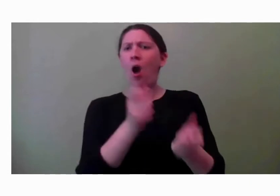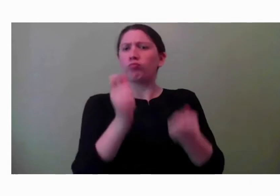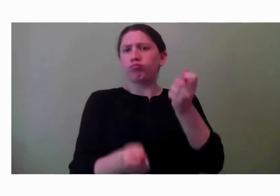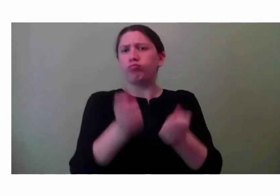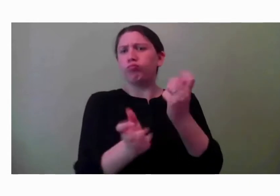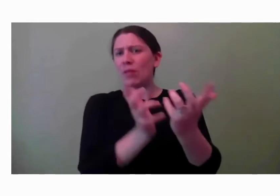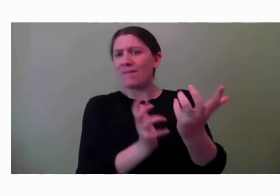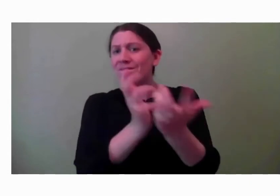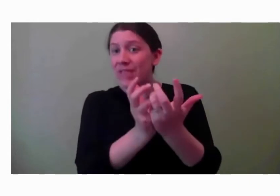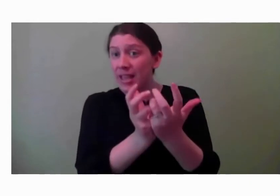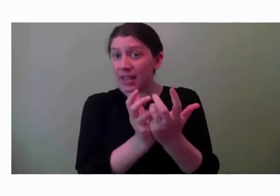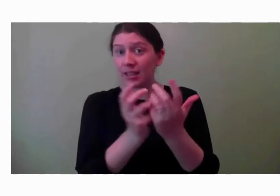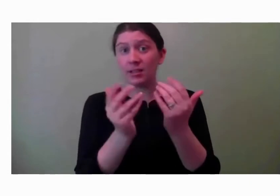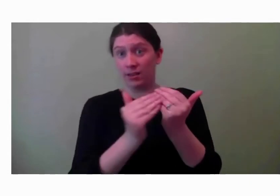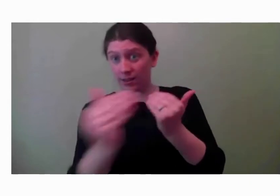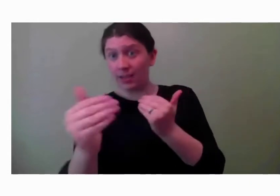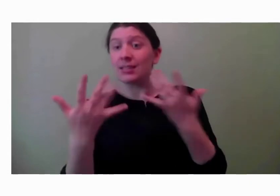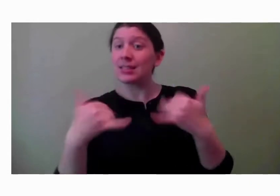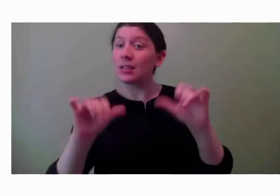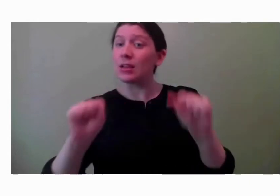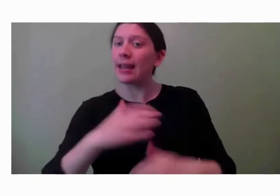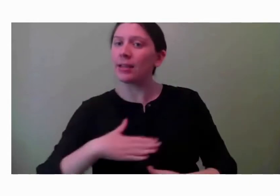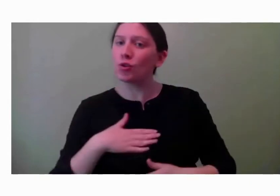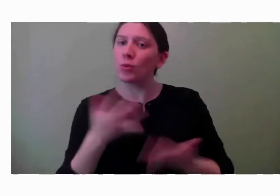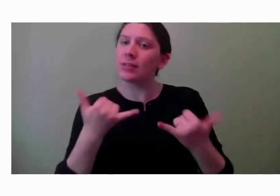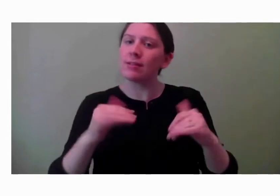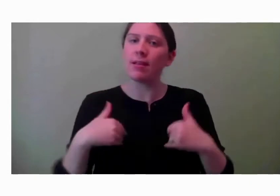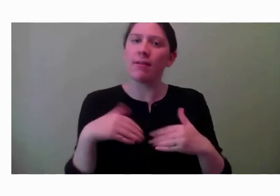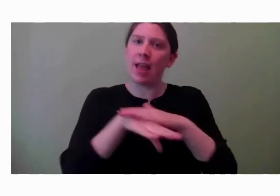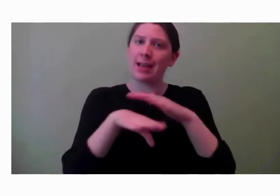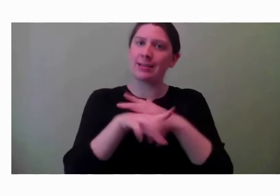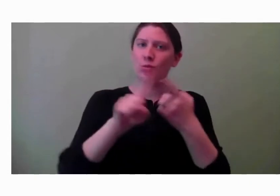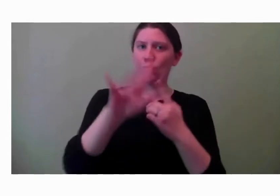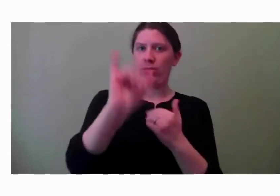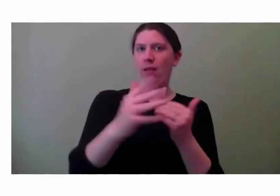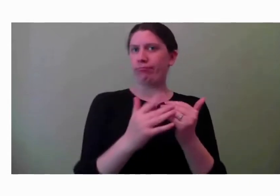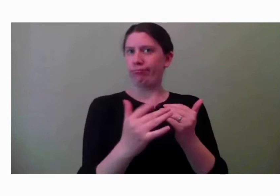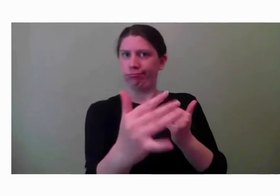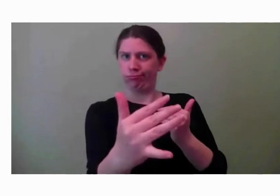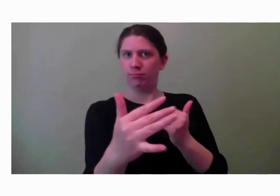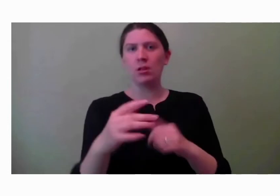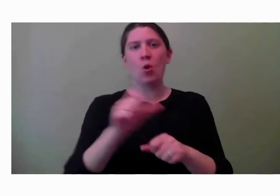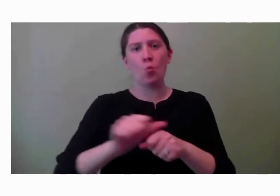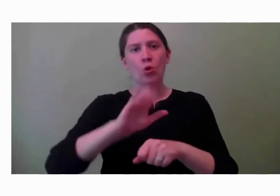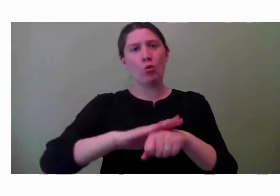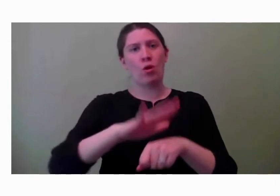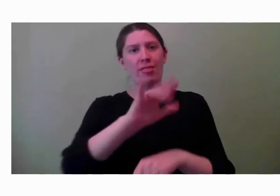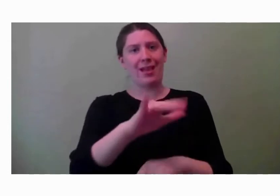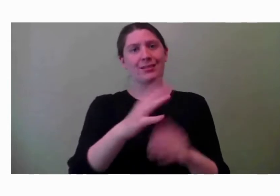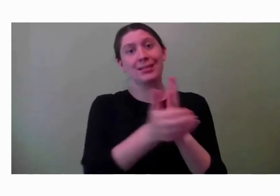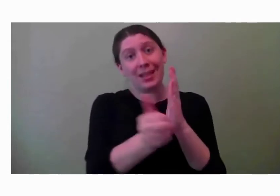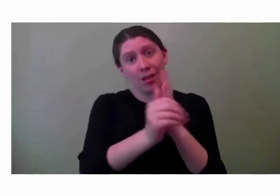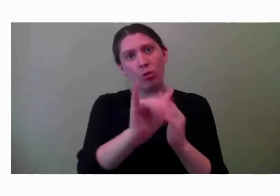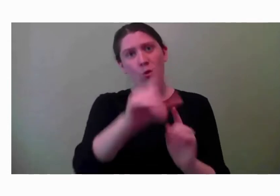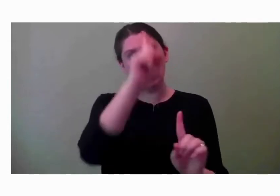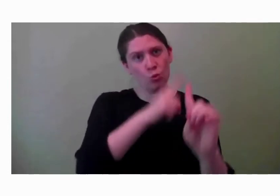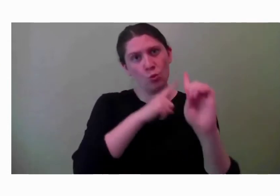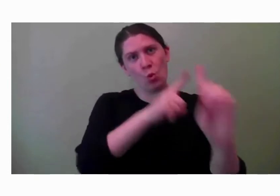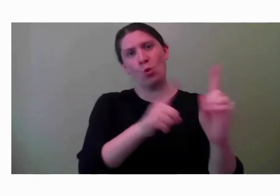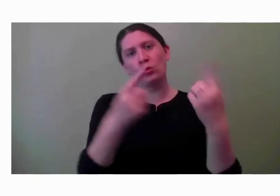adapted way, but still have access to recreation as they go forward and then work on those skills and those goals, you know, throughout that process. Thank